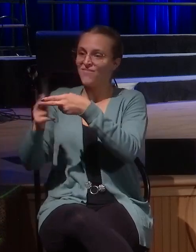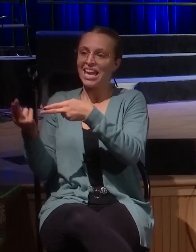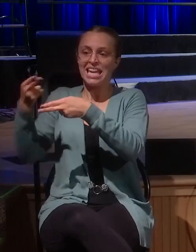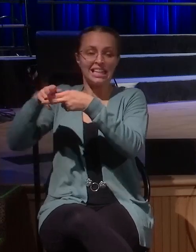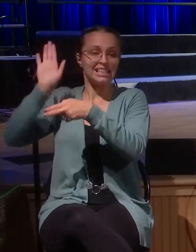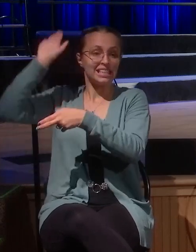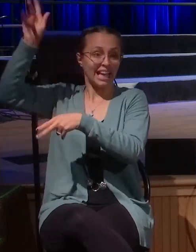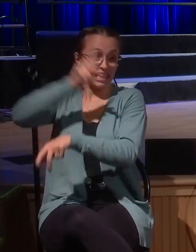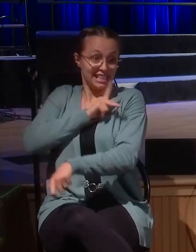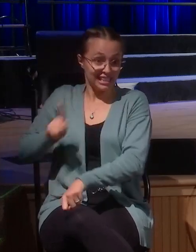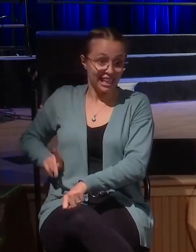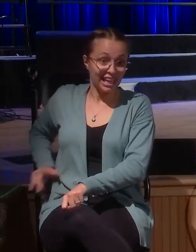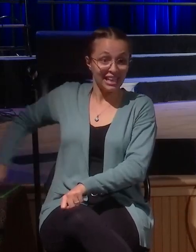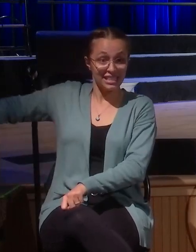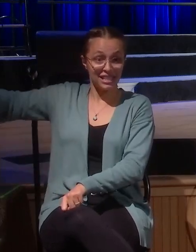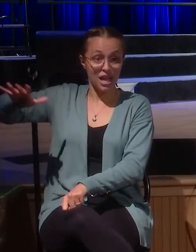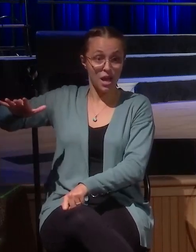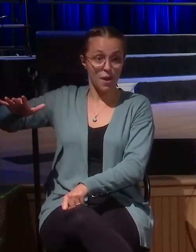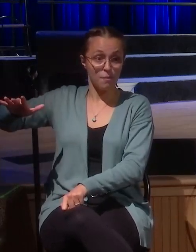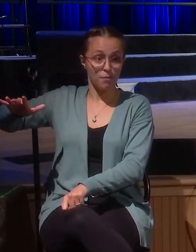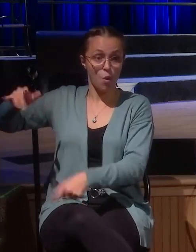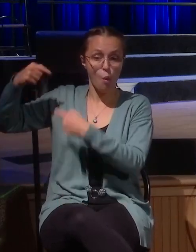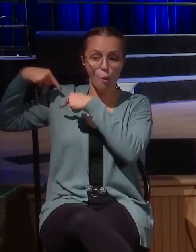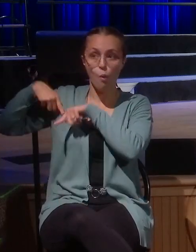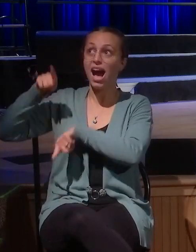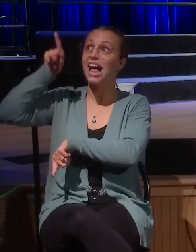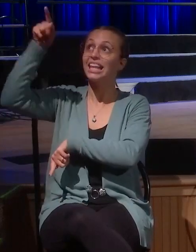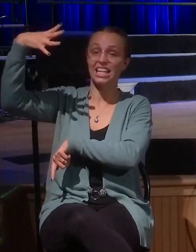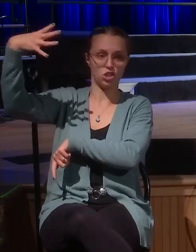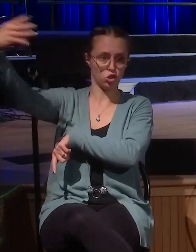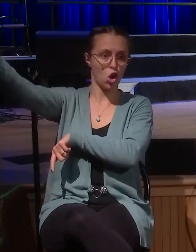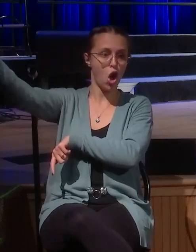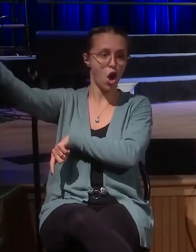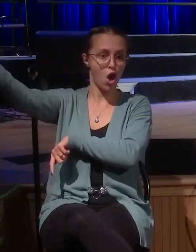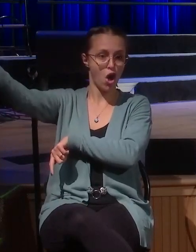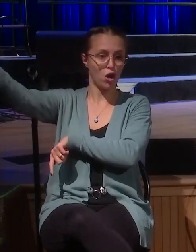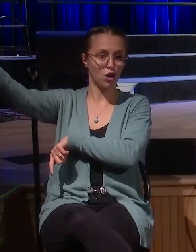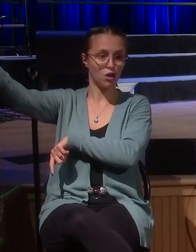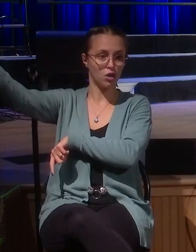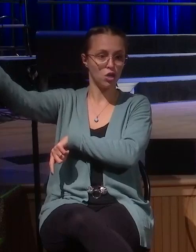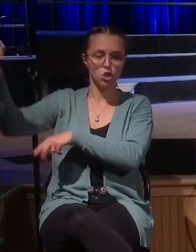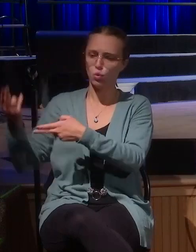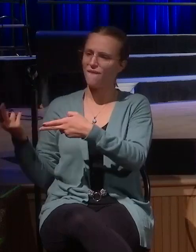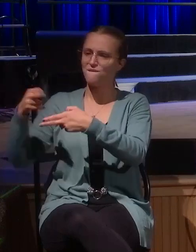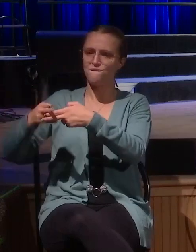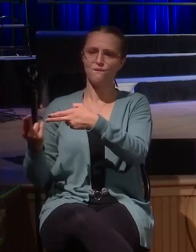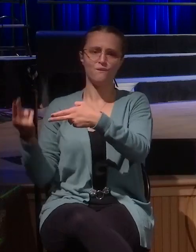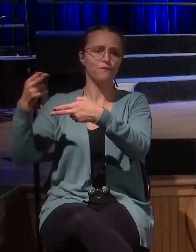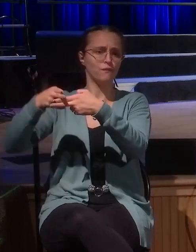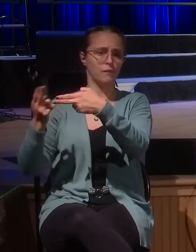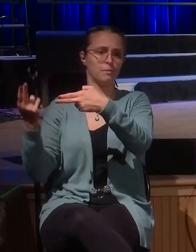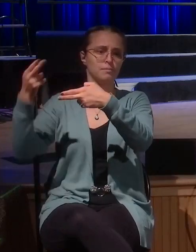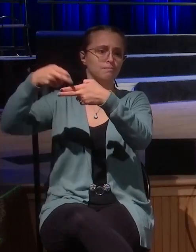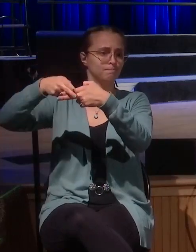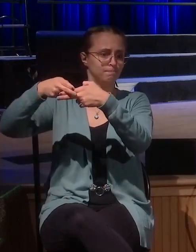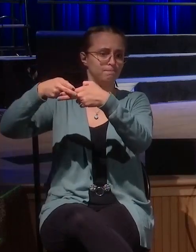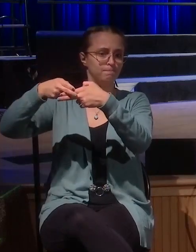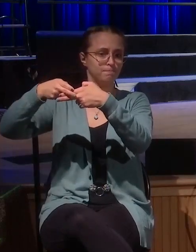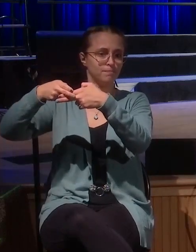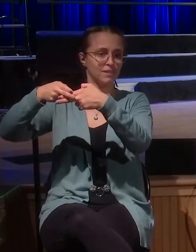opportunity to advance my kingdom, to advance Christ's reign wherever you live. Some of us will go away and we'll have this one